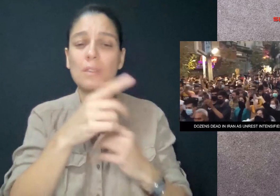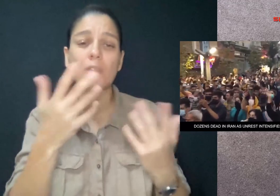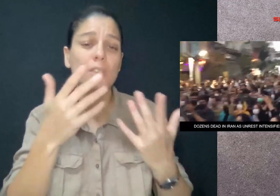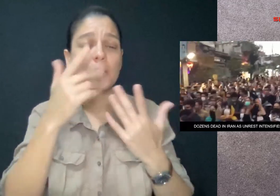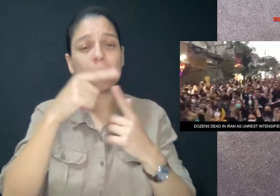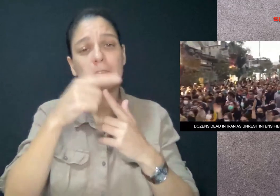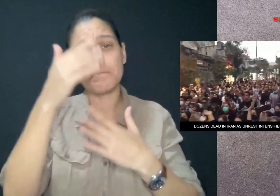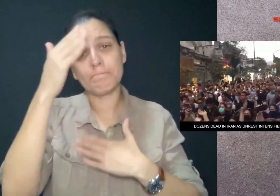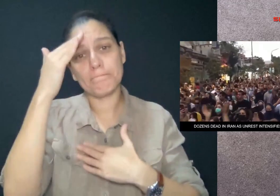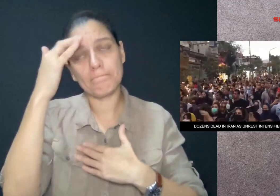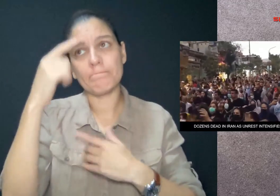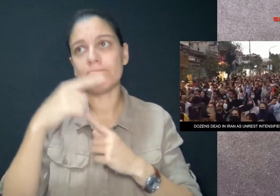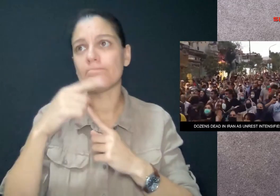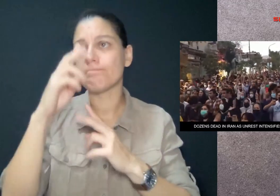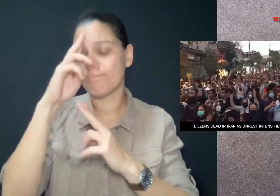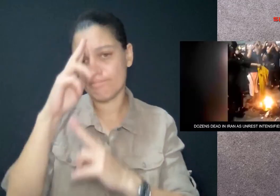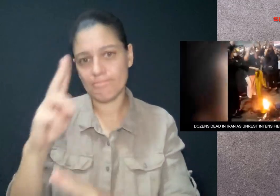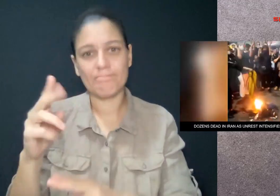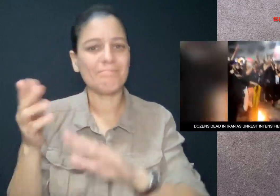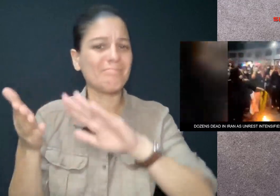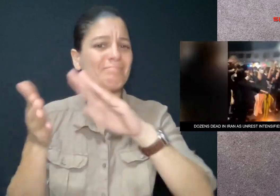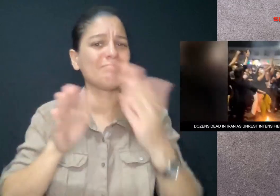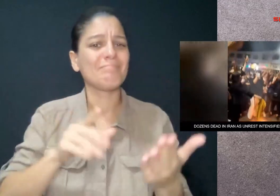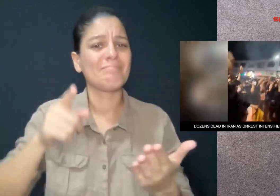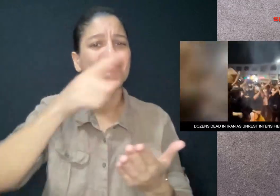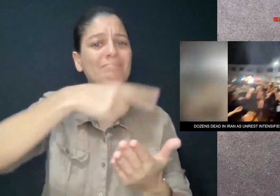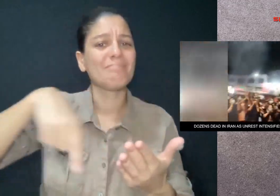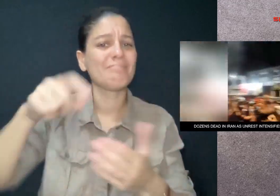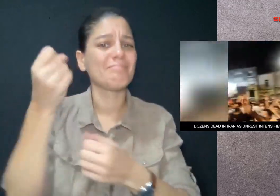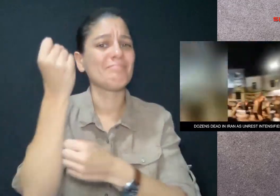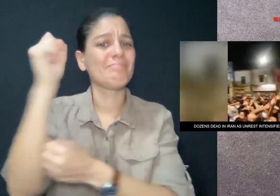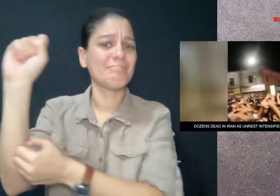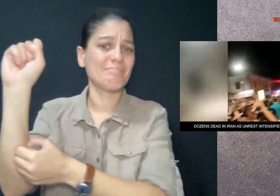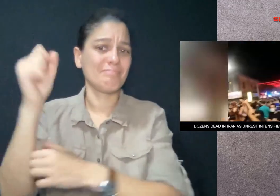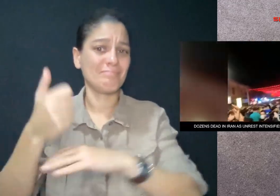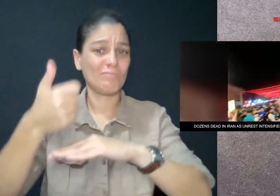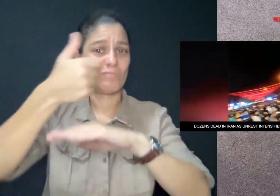headscarf, softly chanting death to the supreme leader.